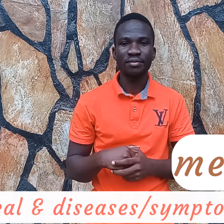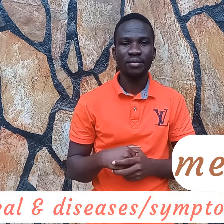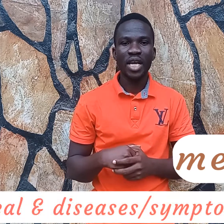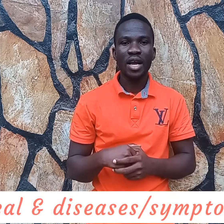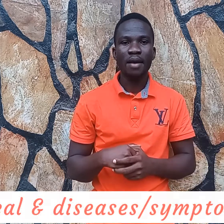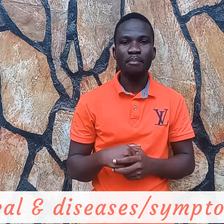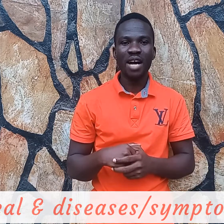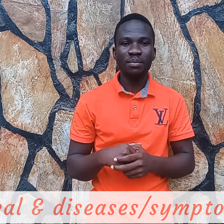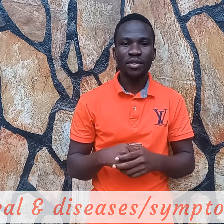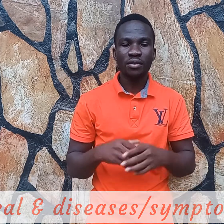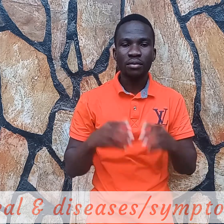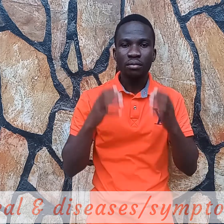mamos